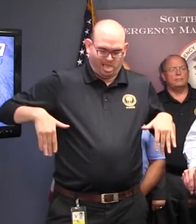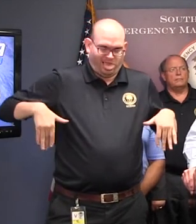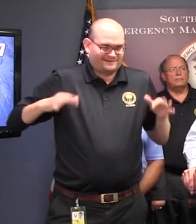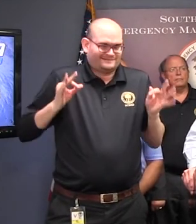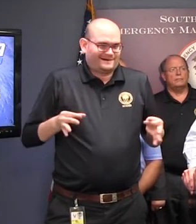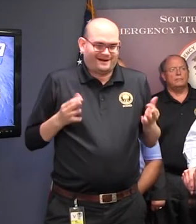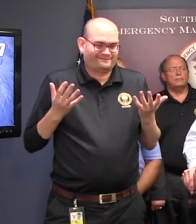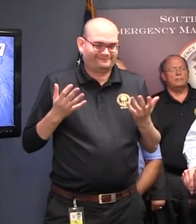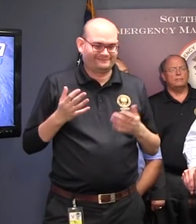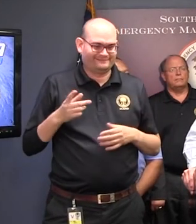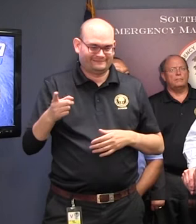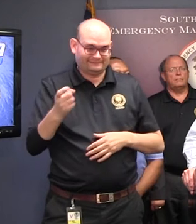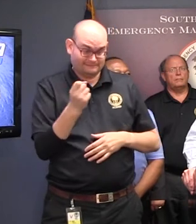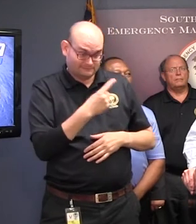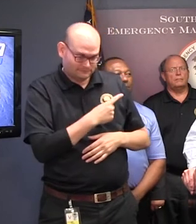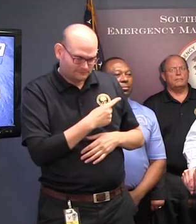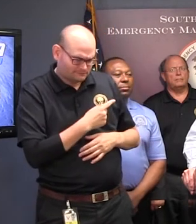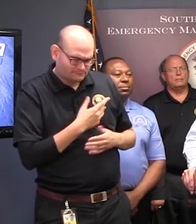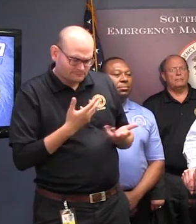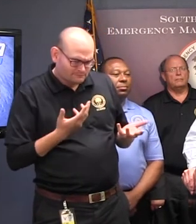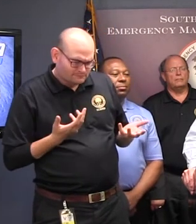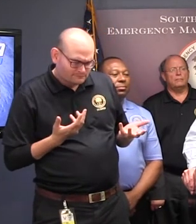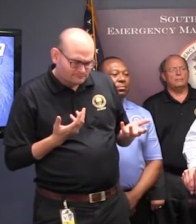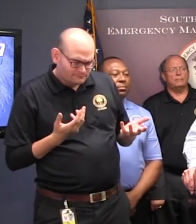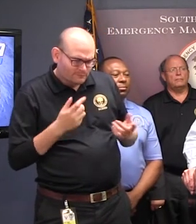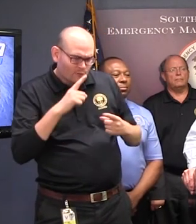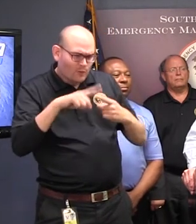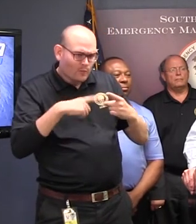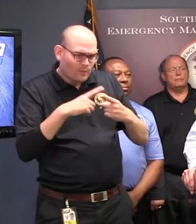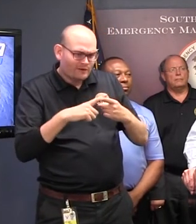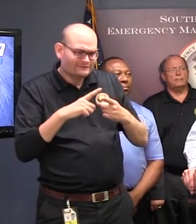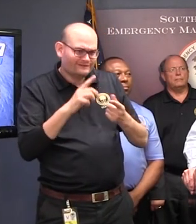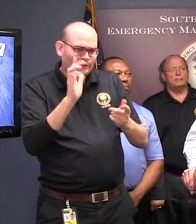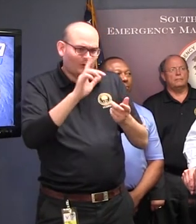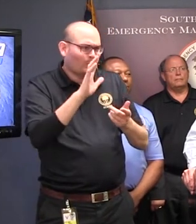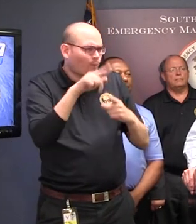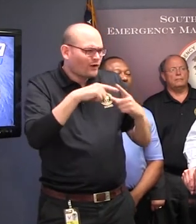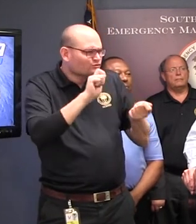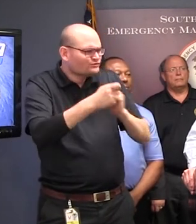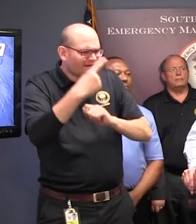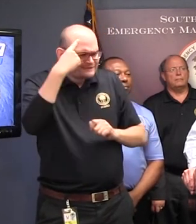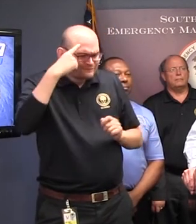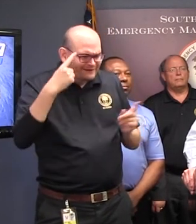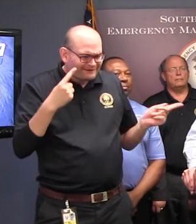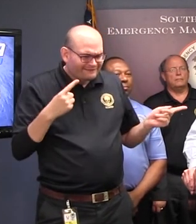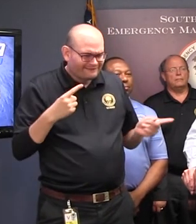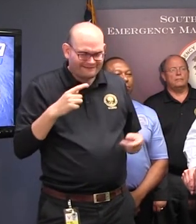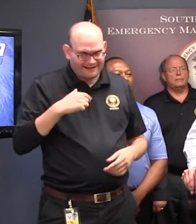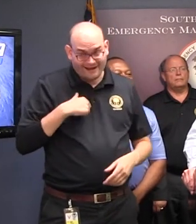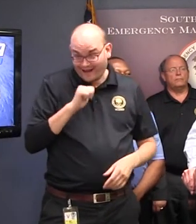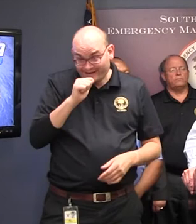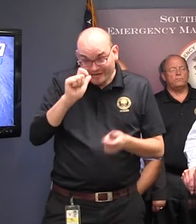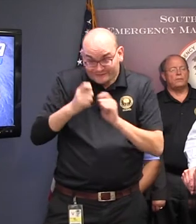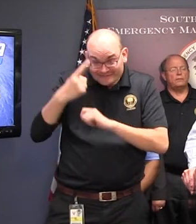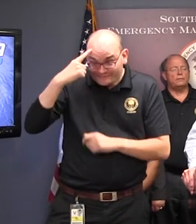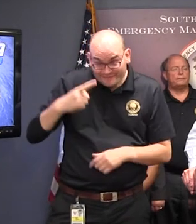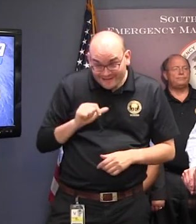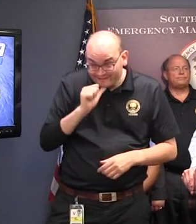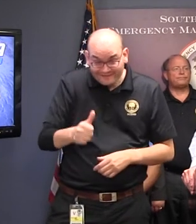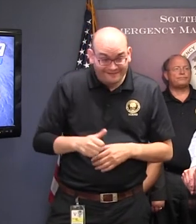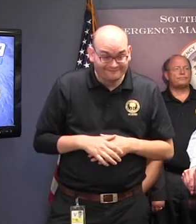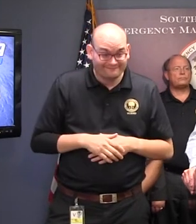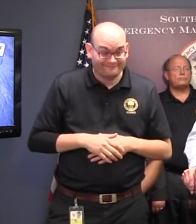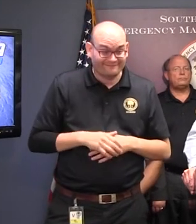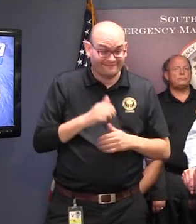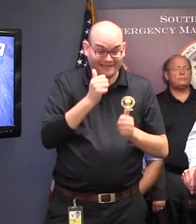of this not being what we were thinking? Well, it has never changed. We've said from the beginning, and everyone has been watching